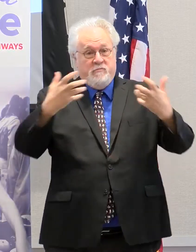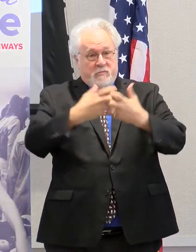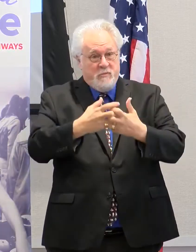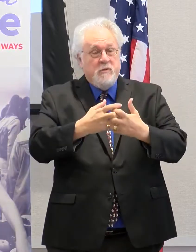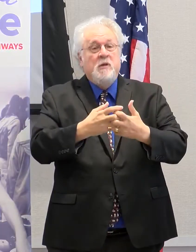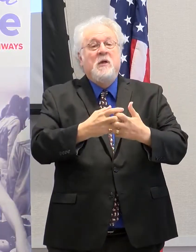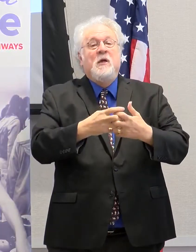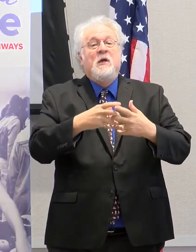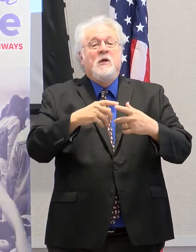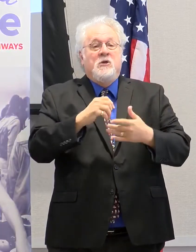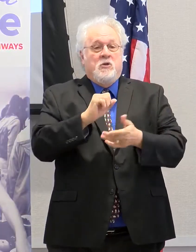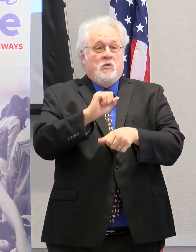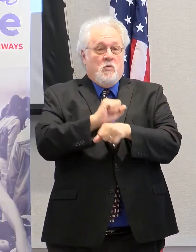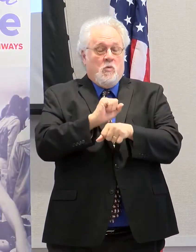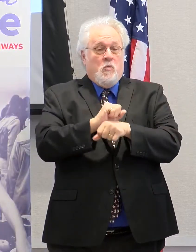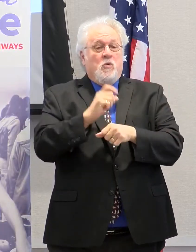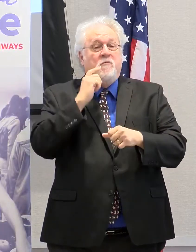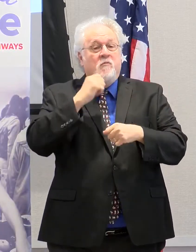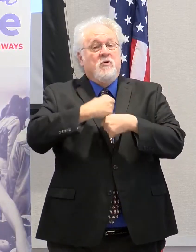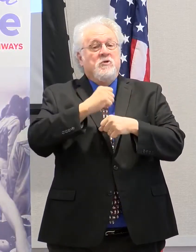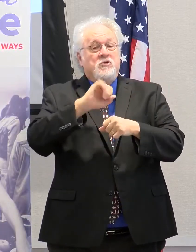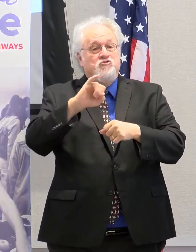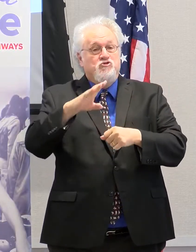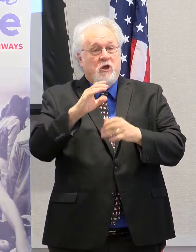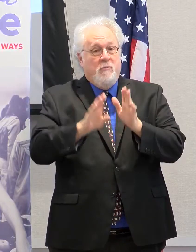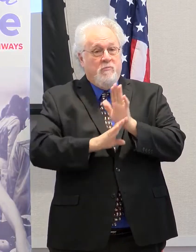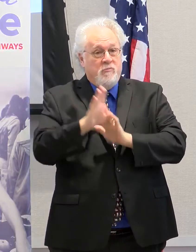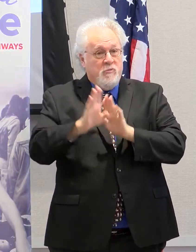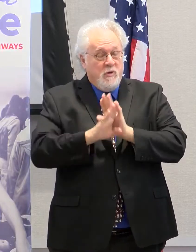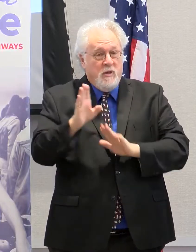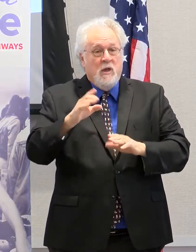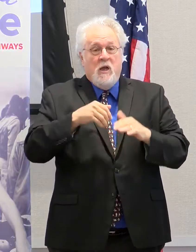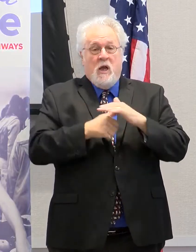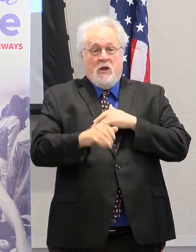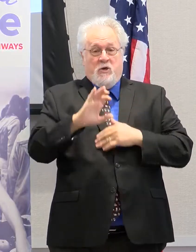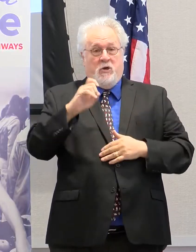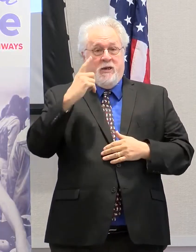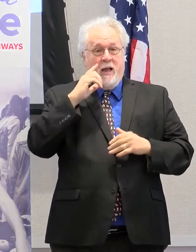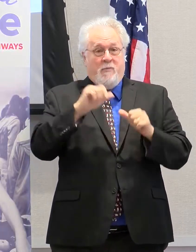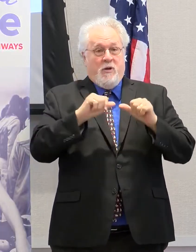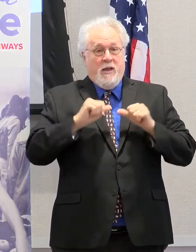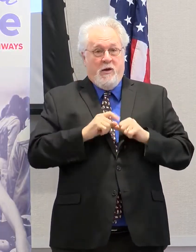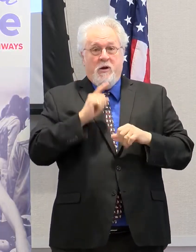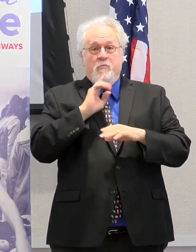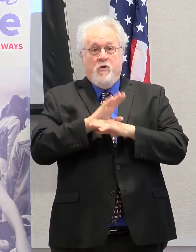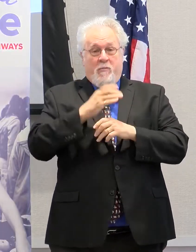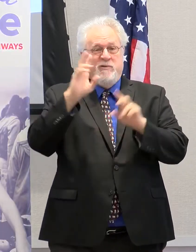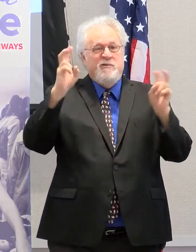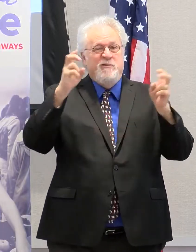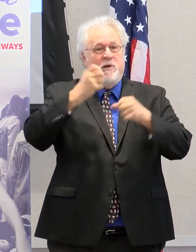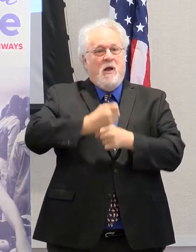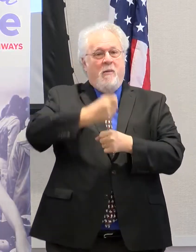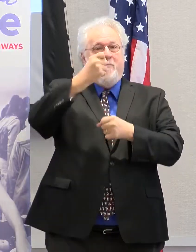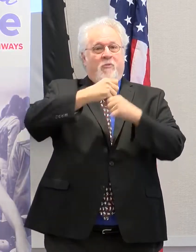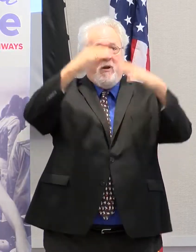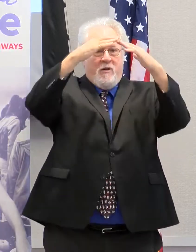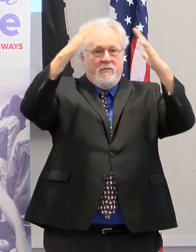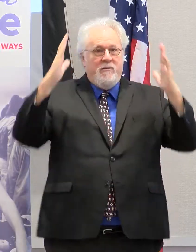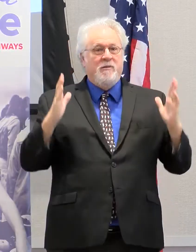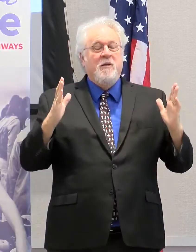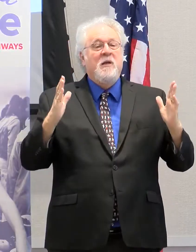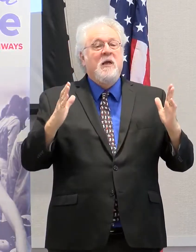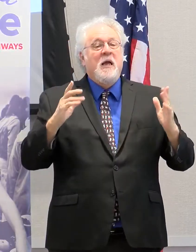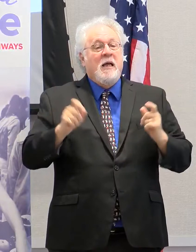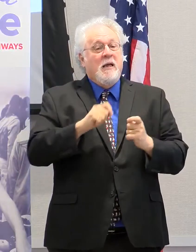efforts in education and job creation under the Capital Area Promise umbrella. Specifically,